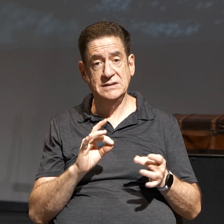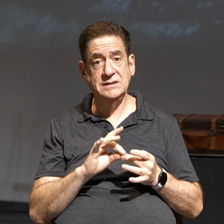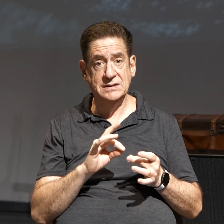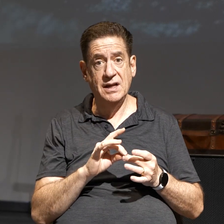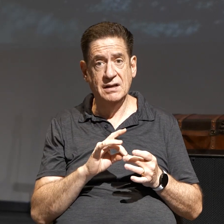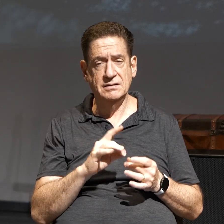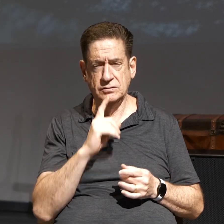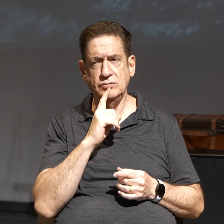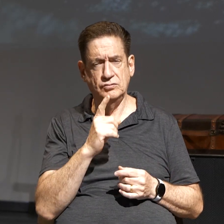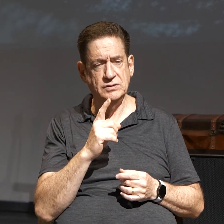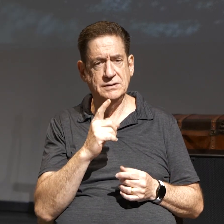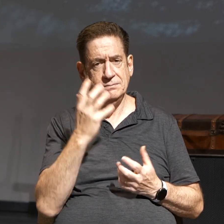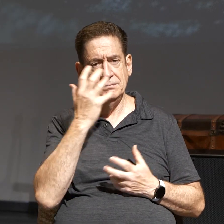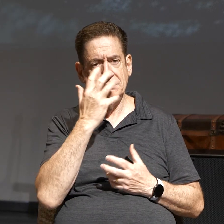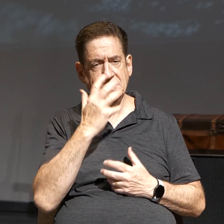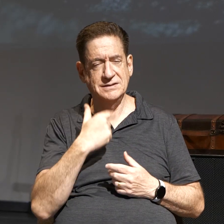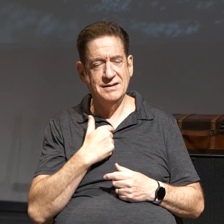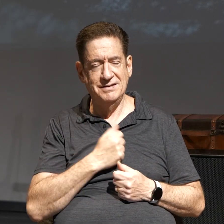absolutely amazing. I love it.